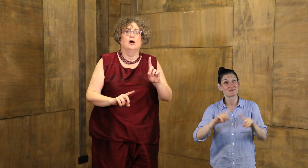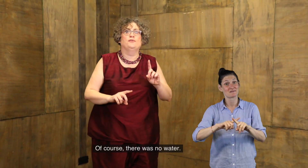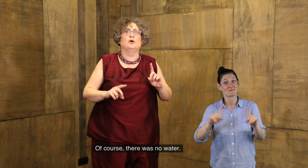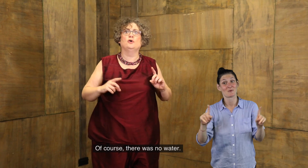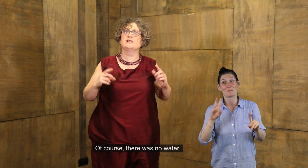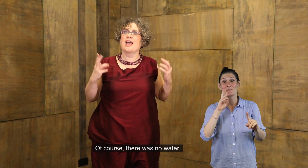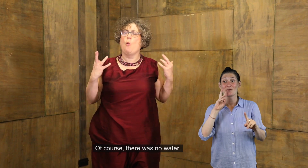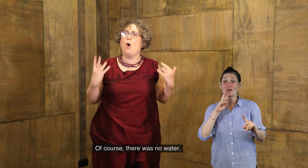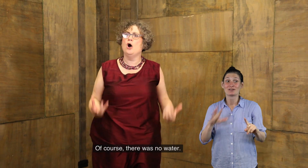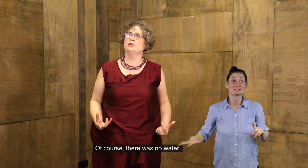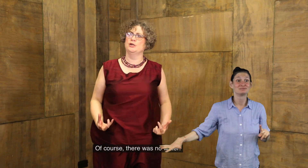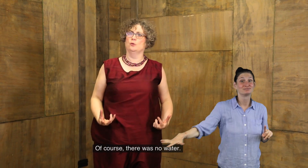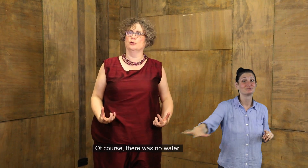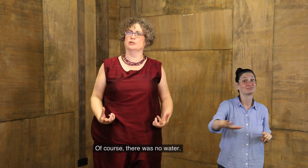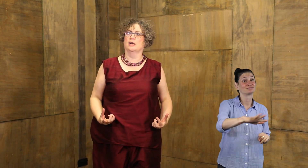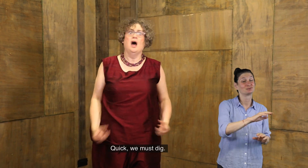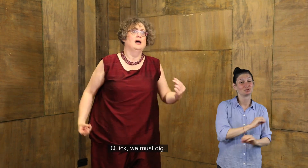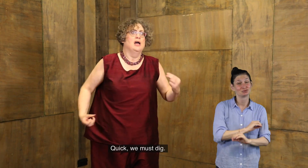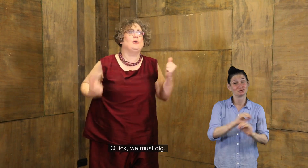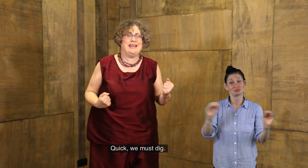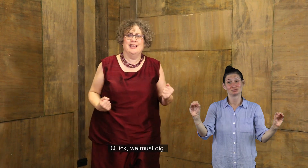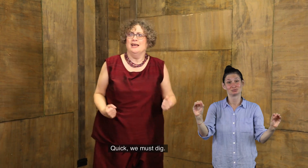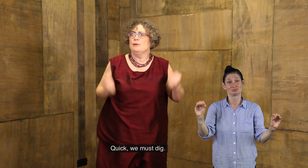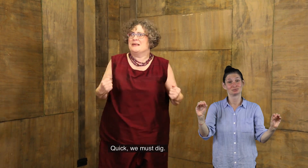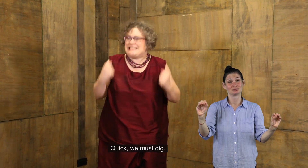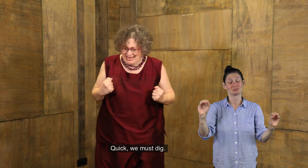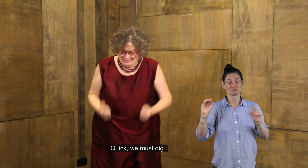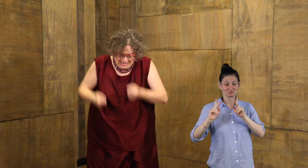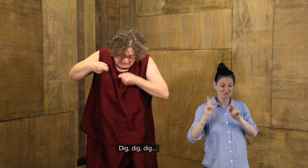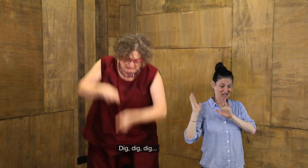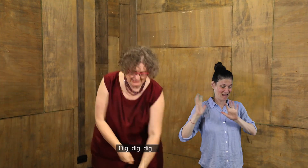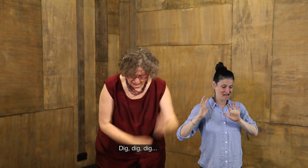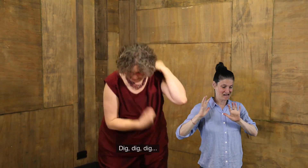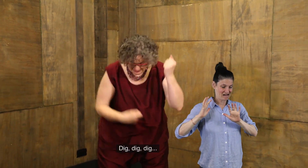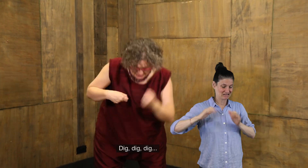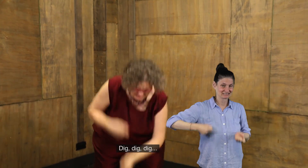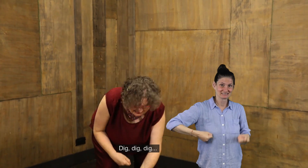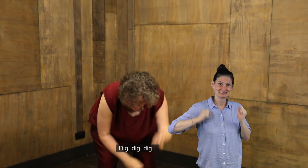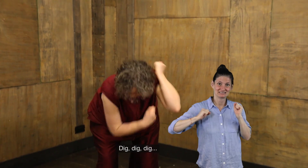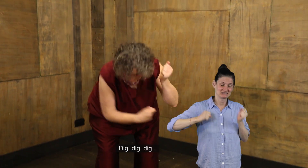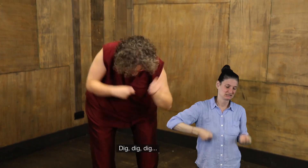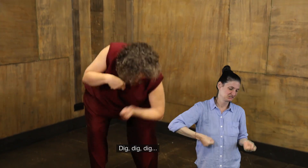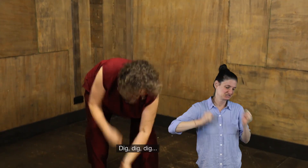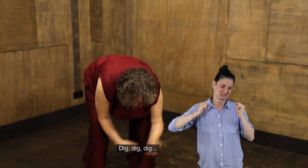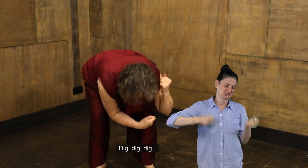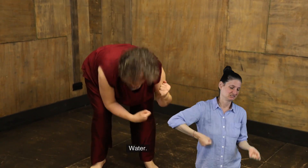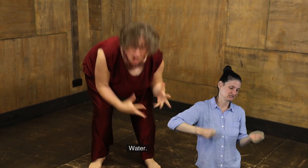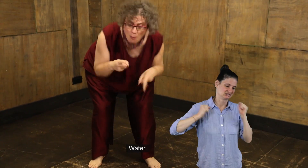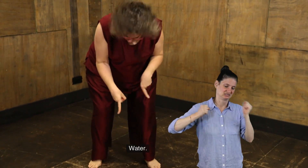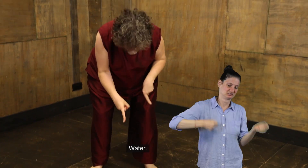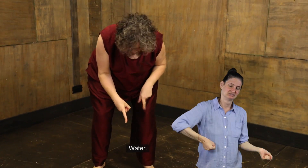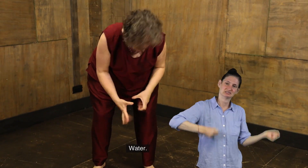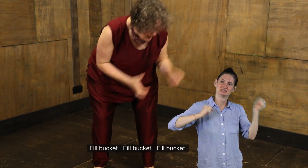Of course, there was no water. Quick. We must dig. Dig. Dig. Dig.